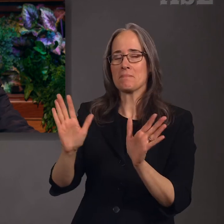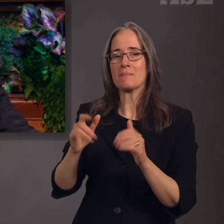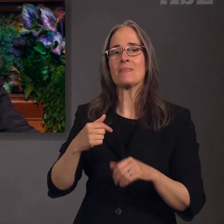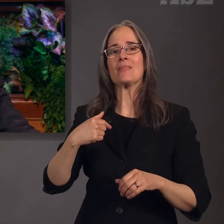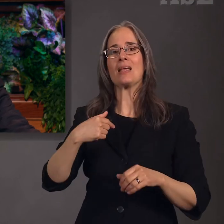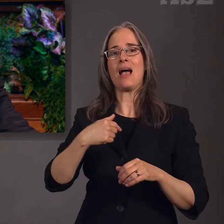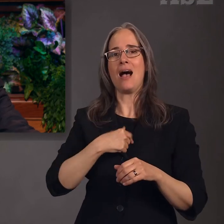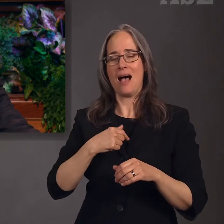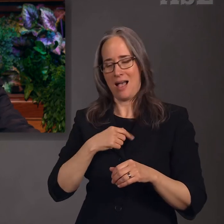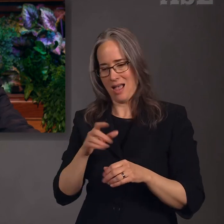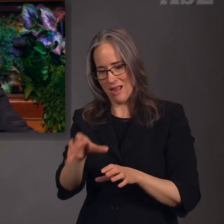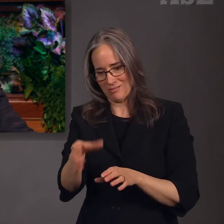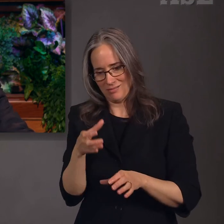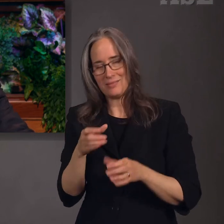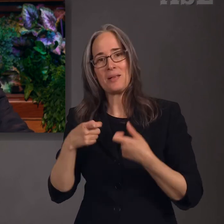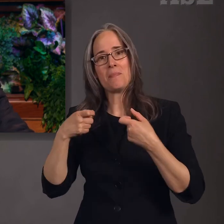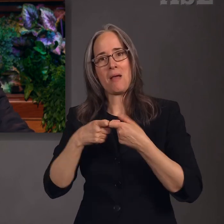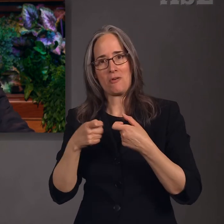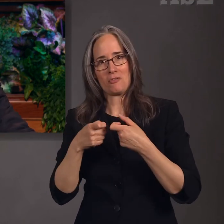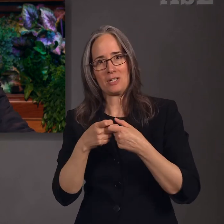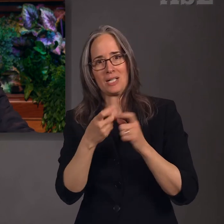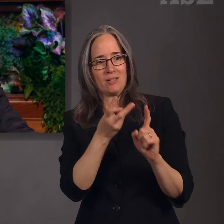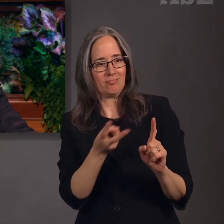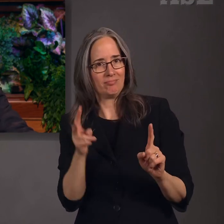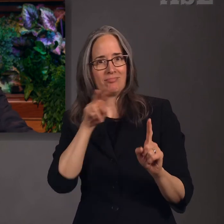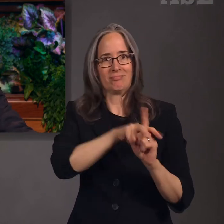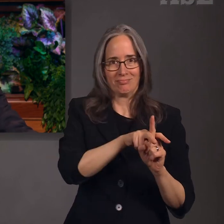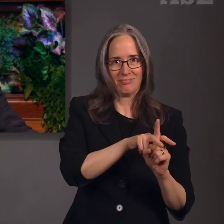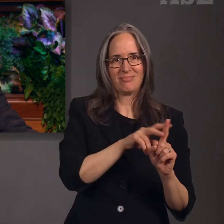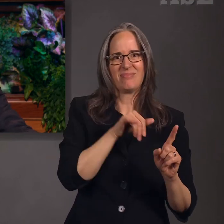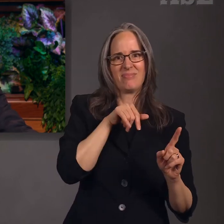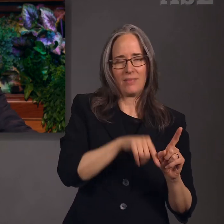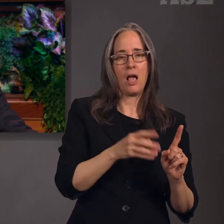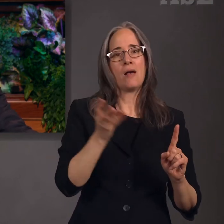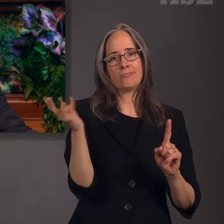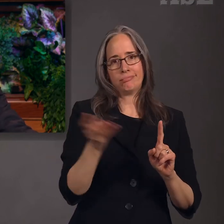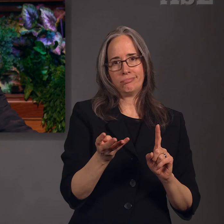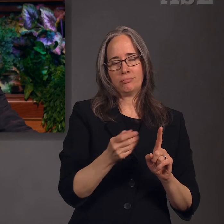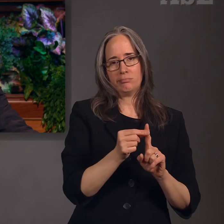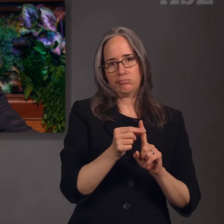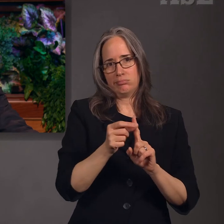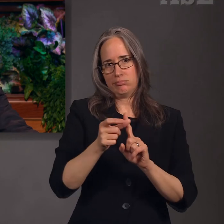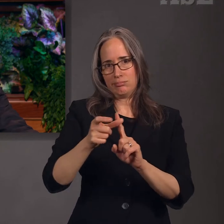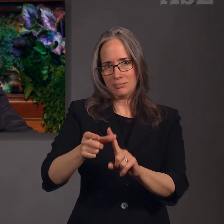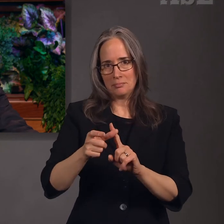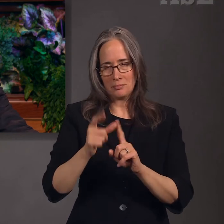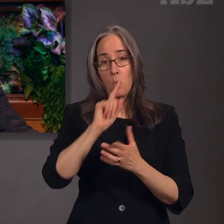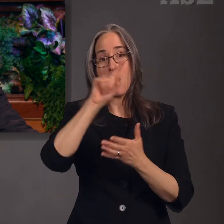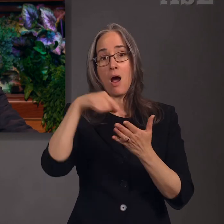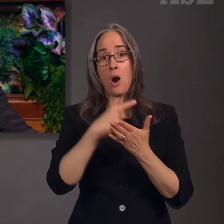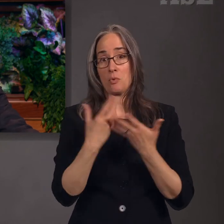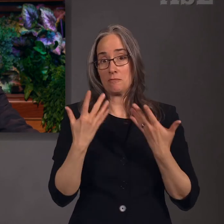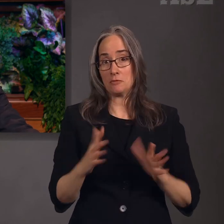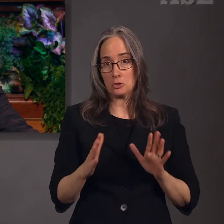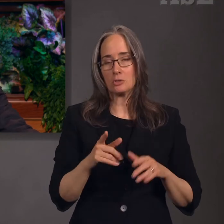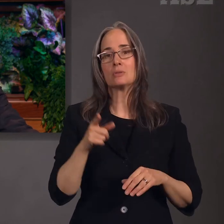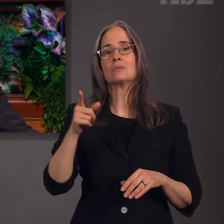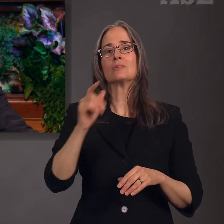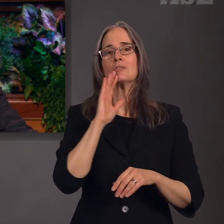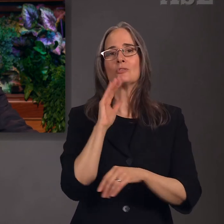I simply connected the battery to an electric source to charge, and after an hour, she was able to